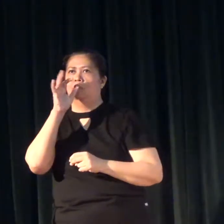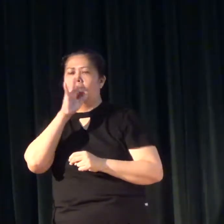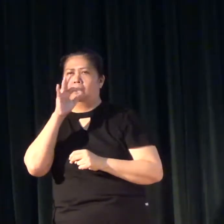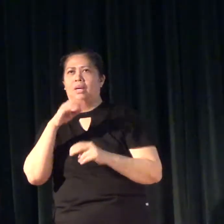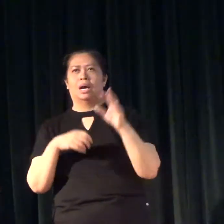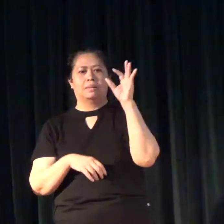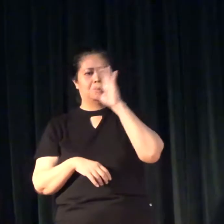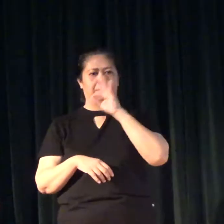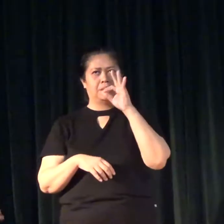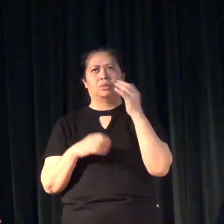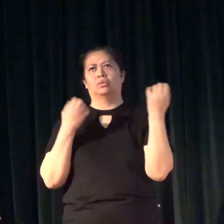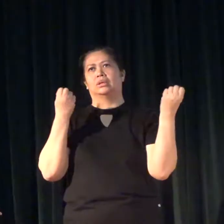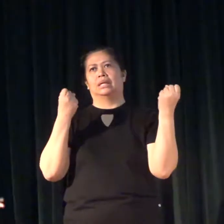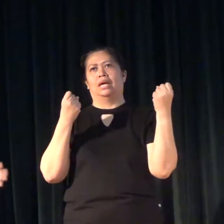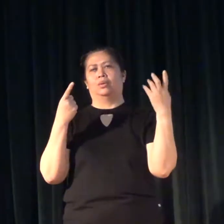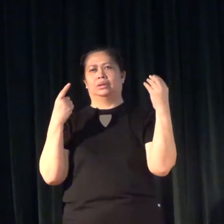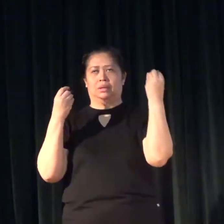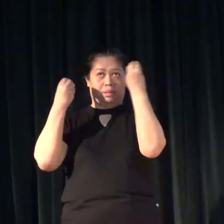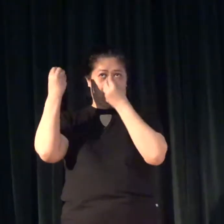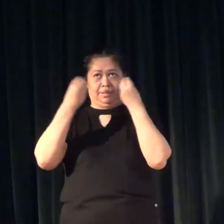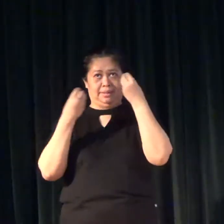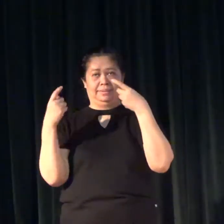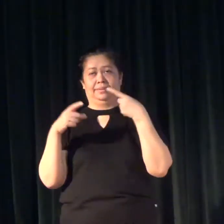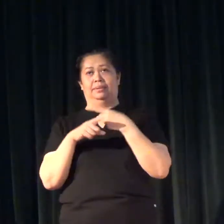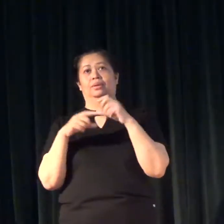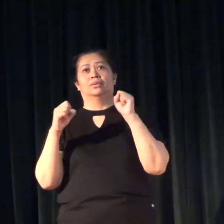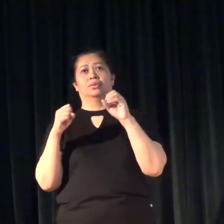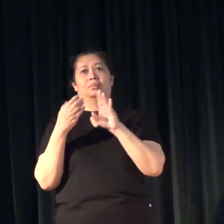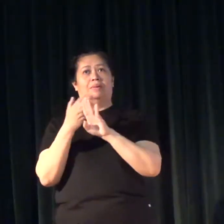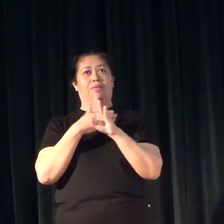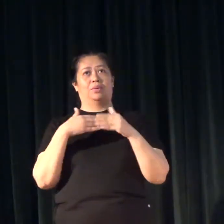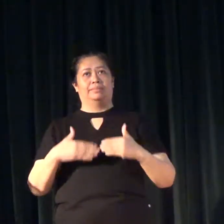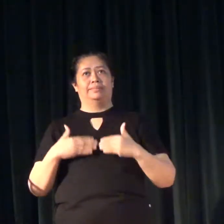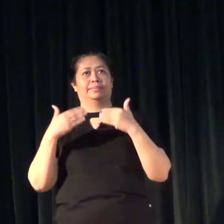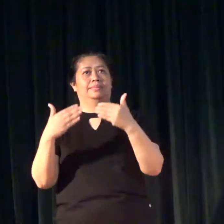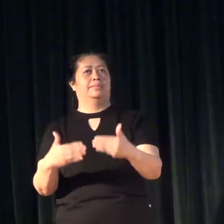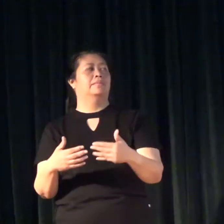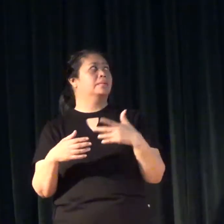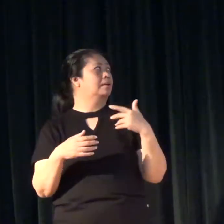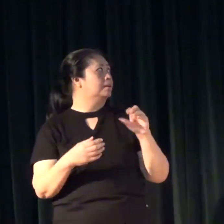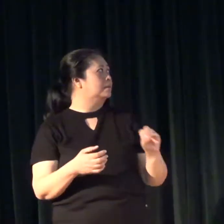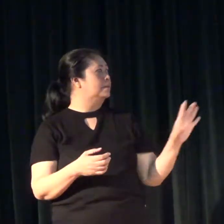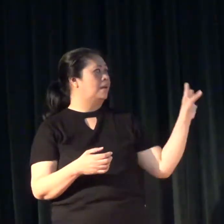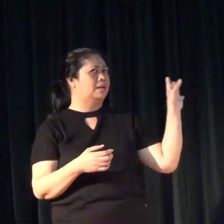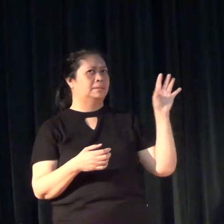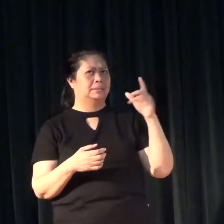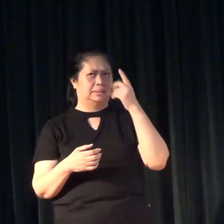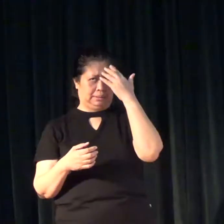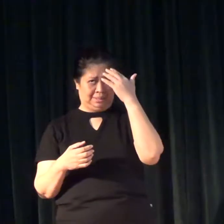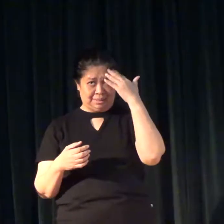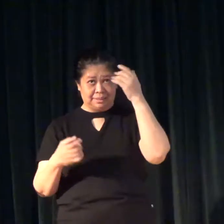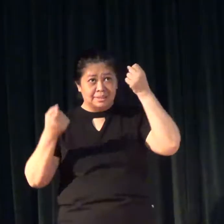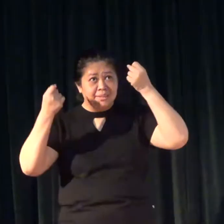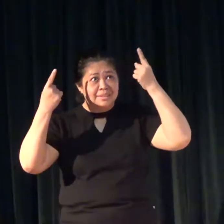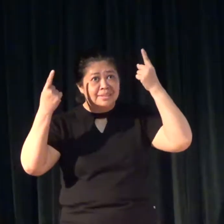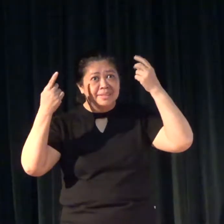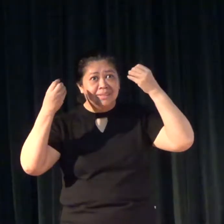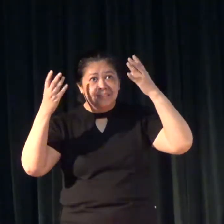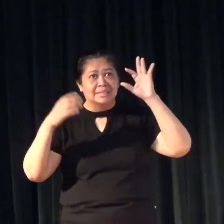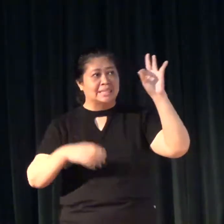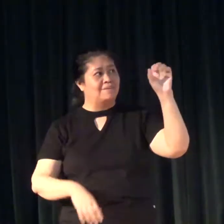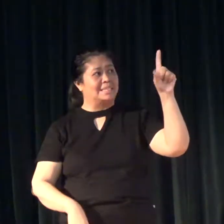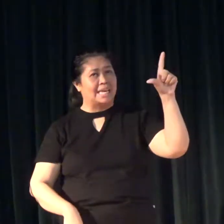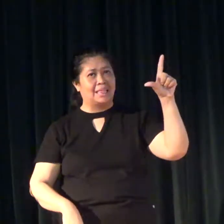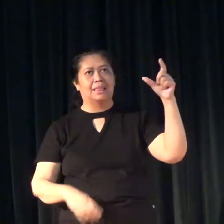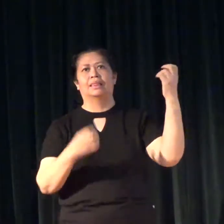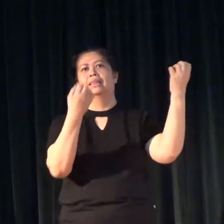and Filipino as sign language. So, before I move on to the next slide, I hope this is clear to you. ASL